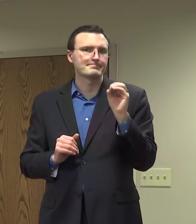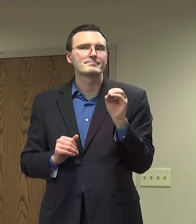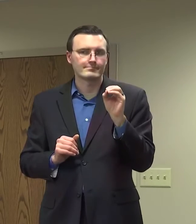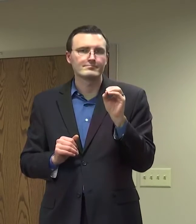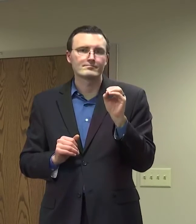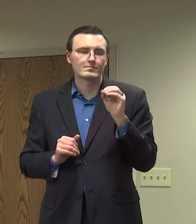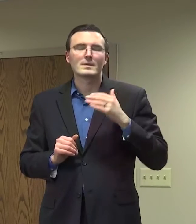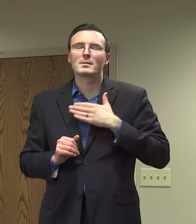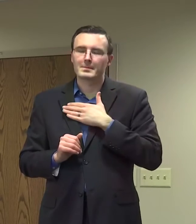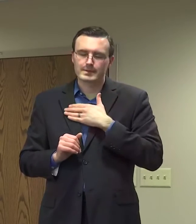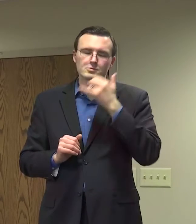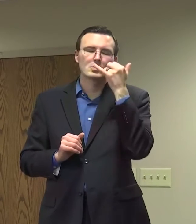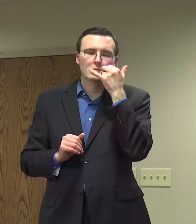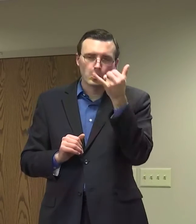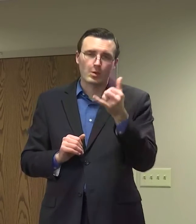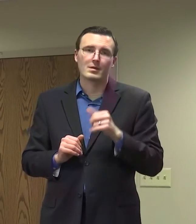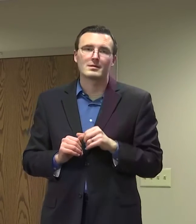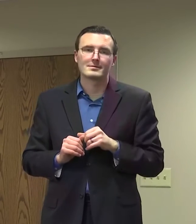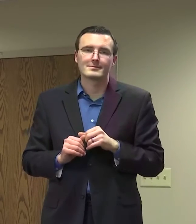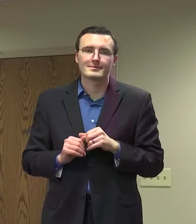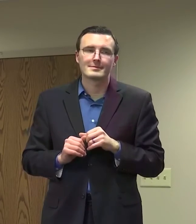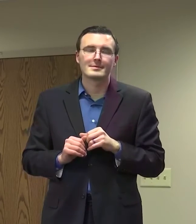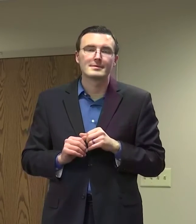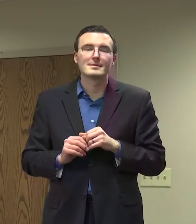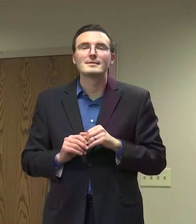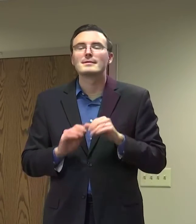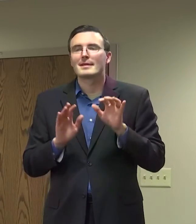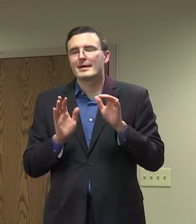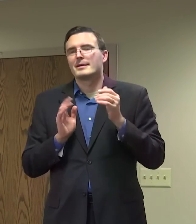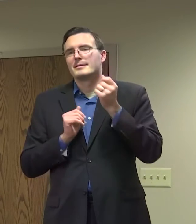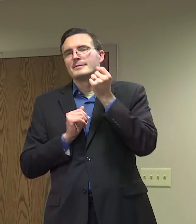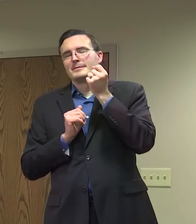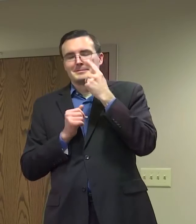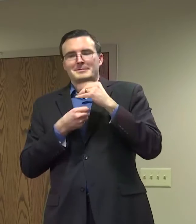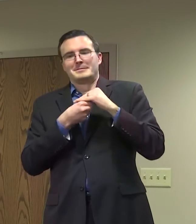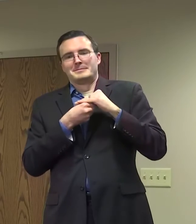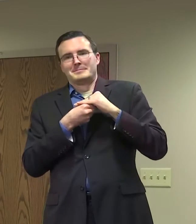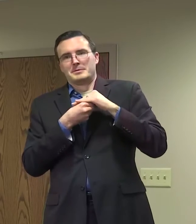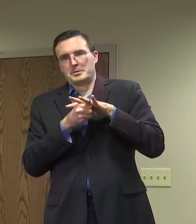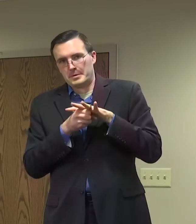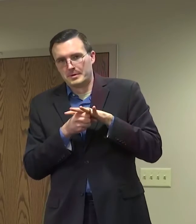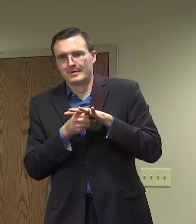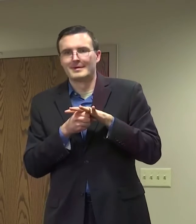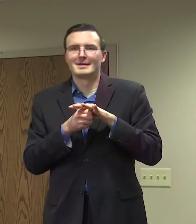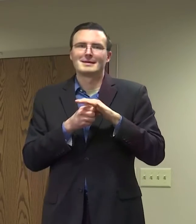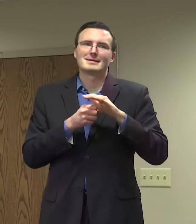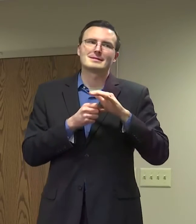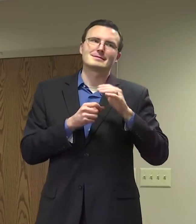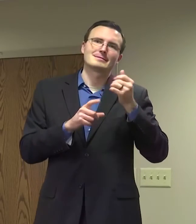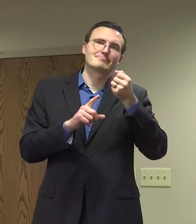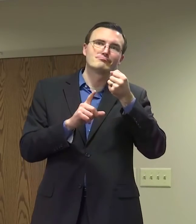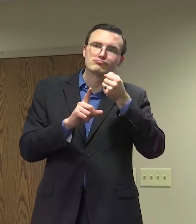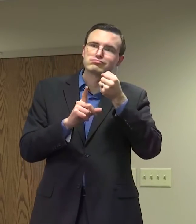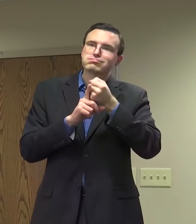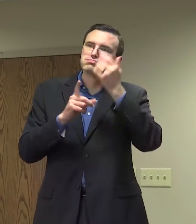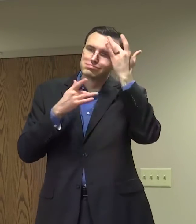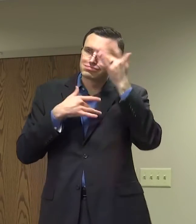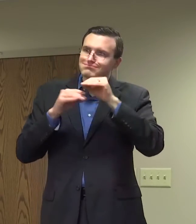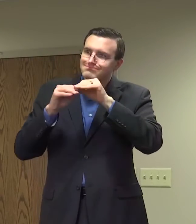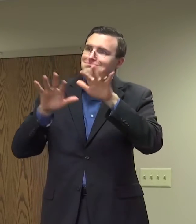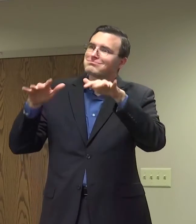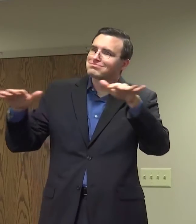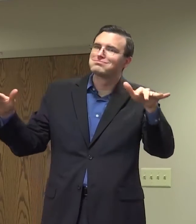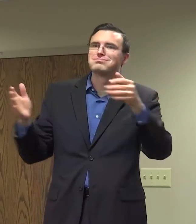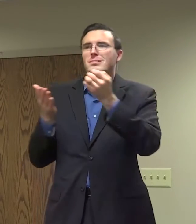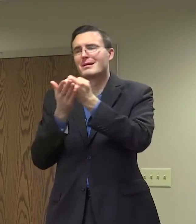We also understand with COVID-19 and the pandemic and the mitigations and the economic